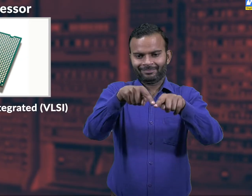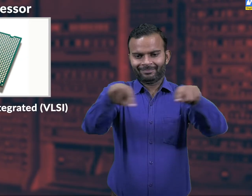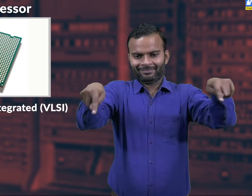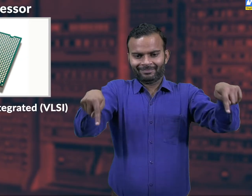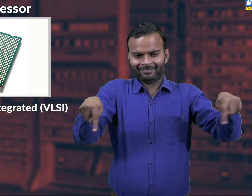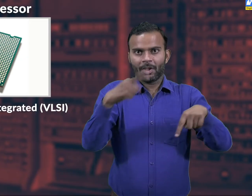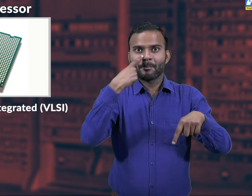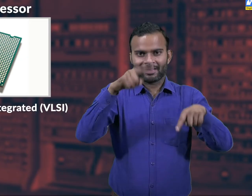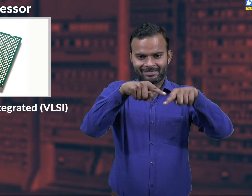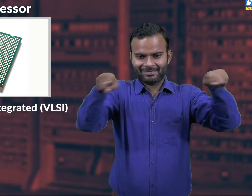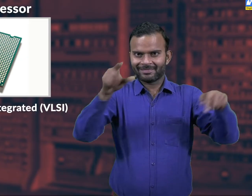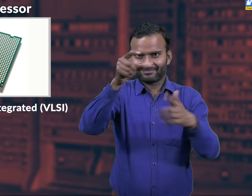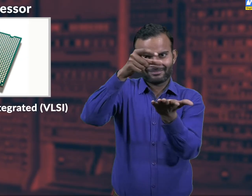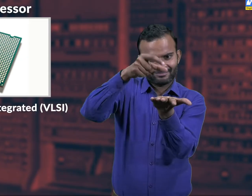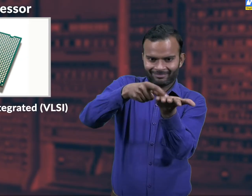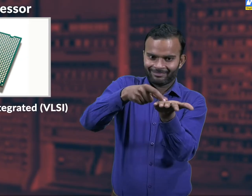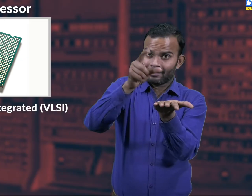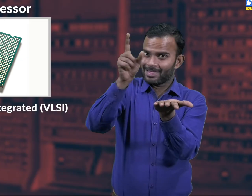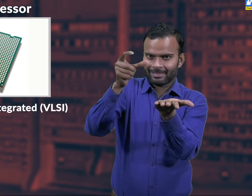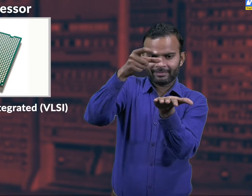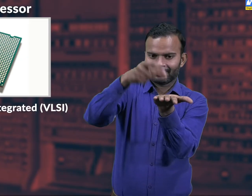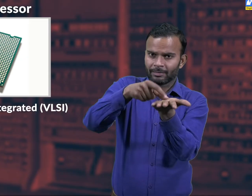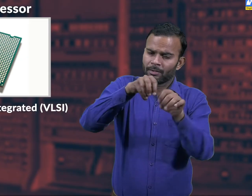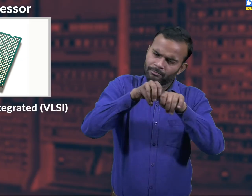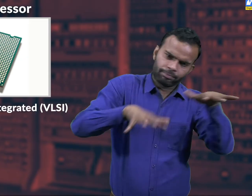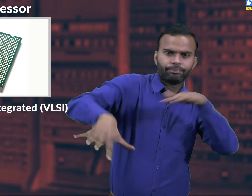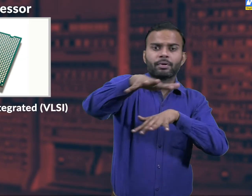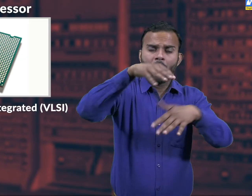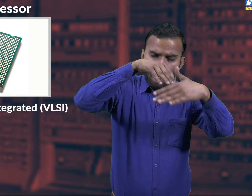which carries thousands of transistors on a single microchip.